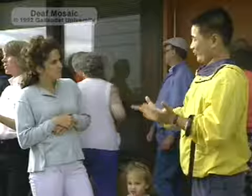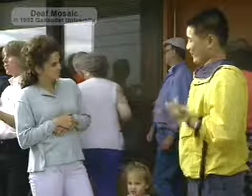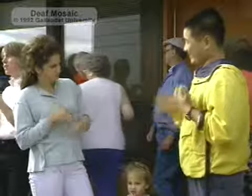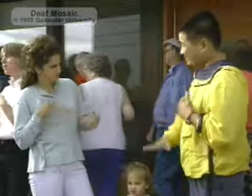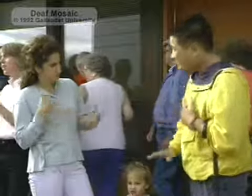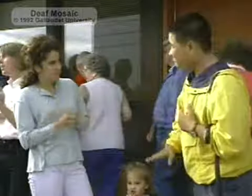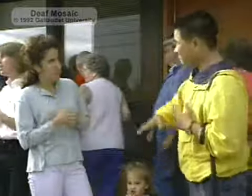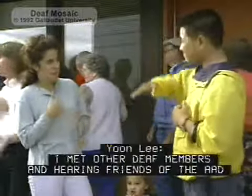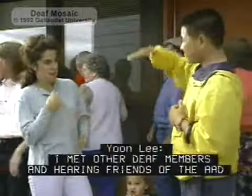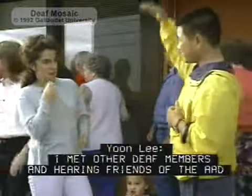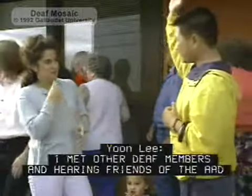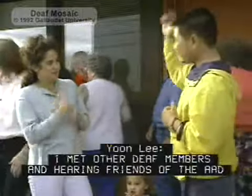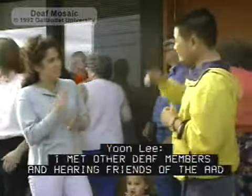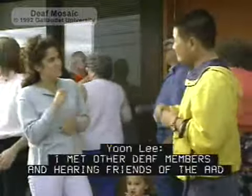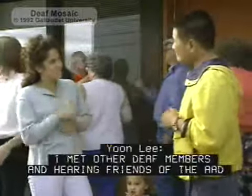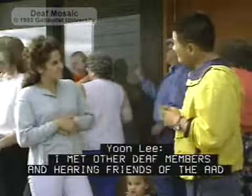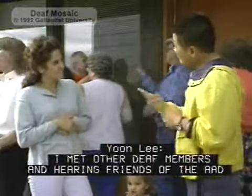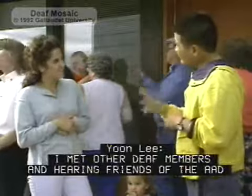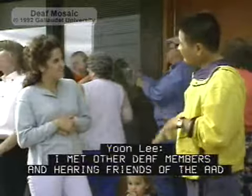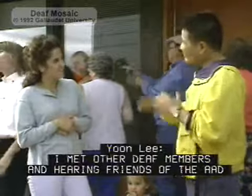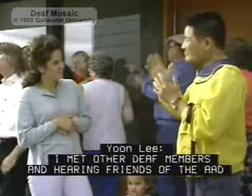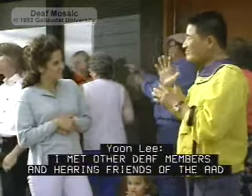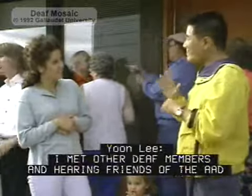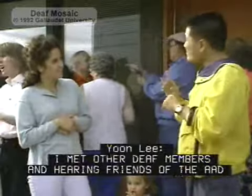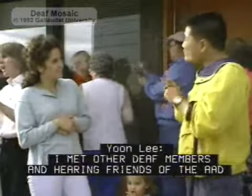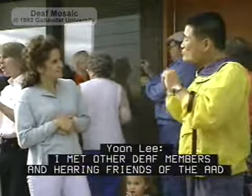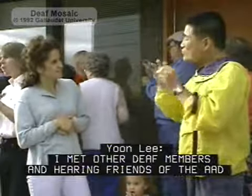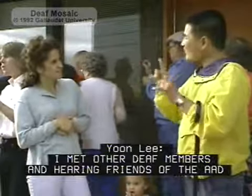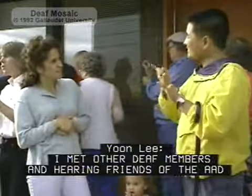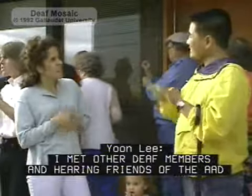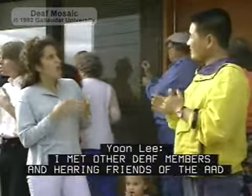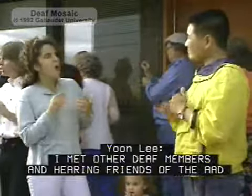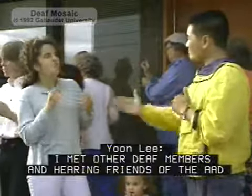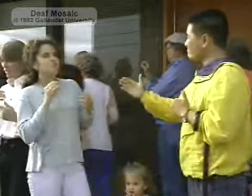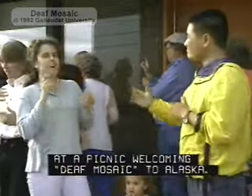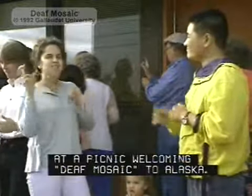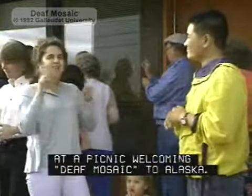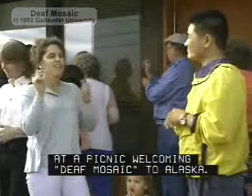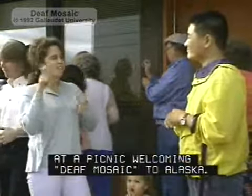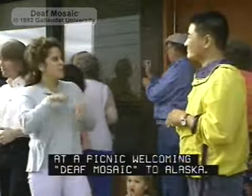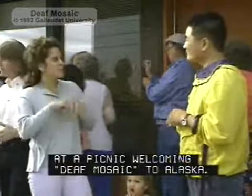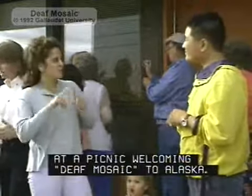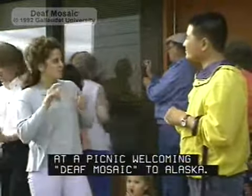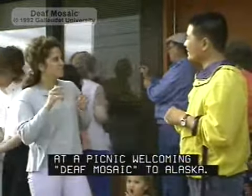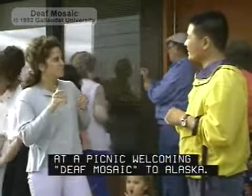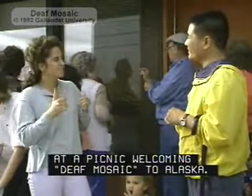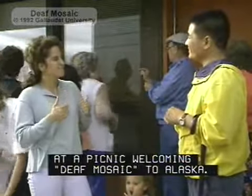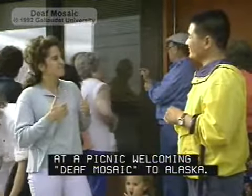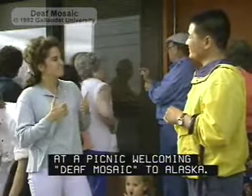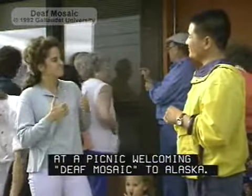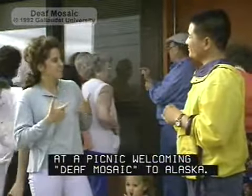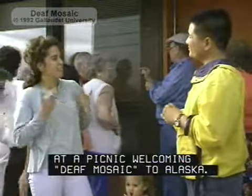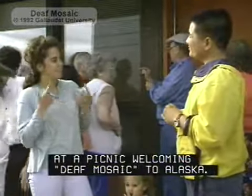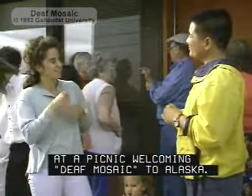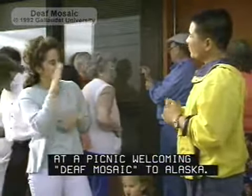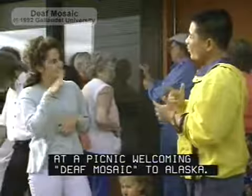I met other deaf members and hearing friends of the AAD at a picnic welcoming deaf mosaic to Alaska.